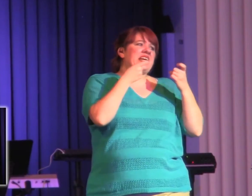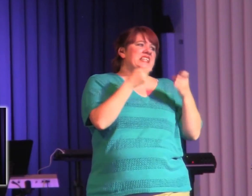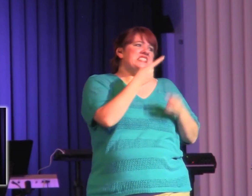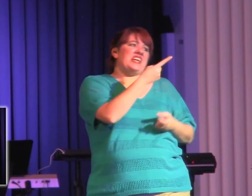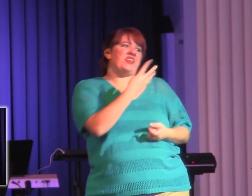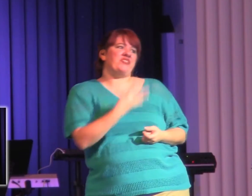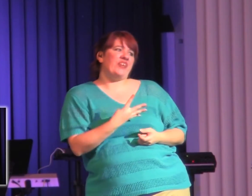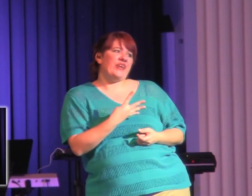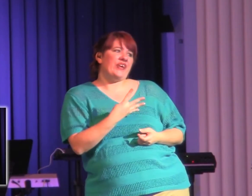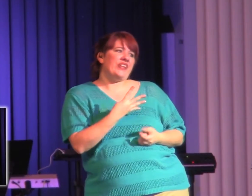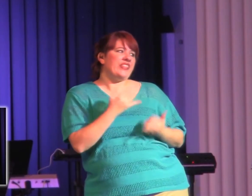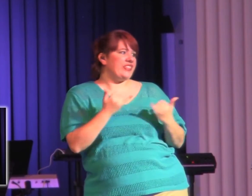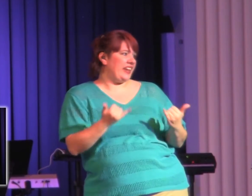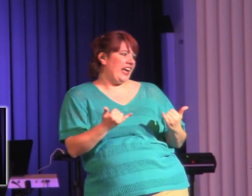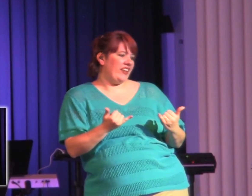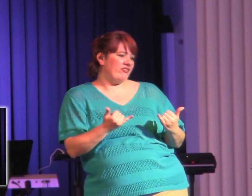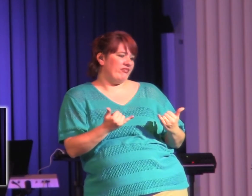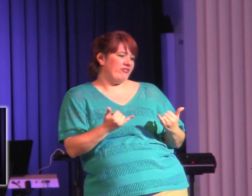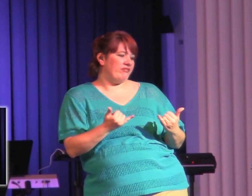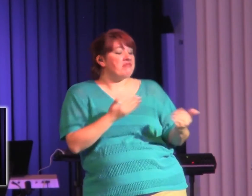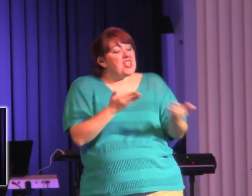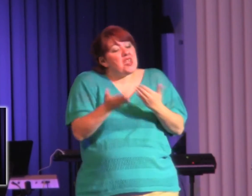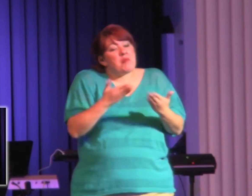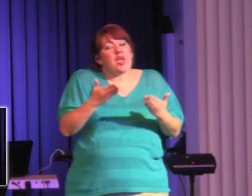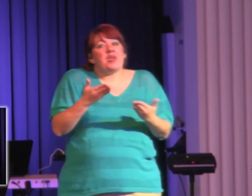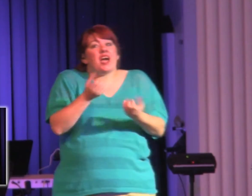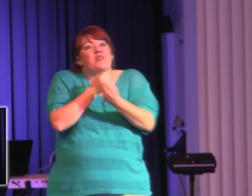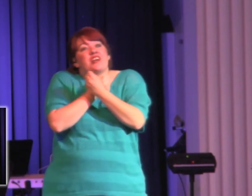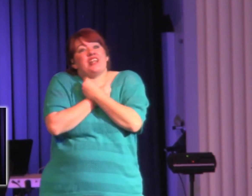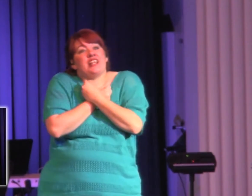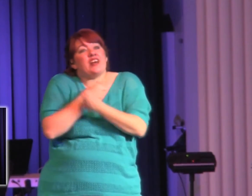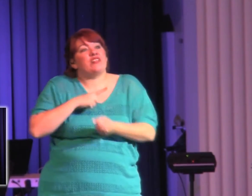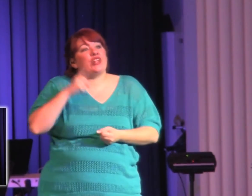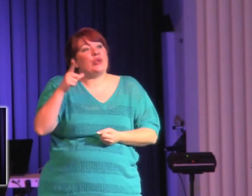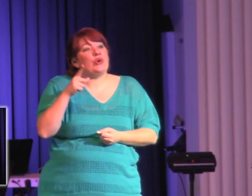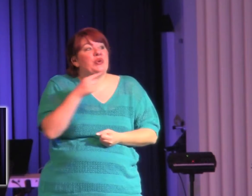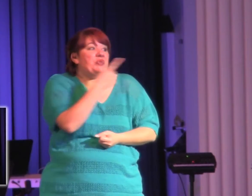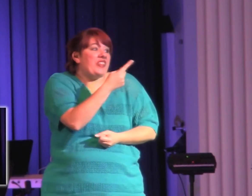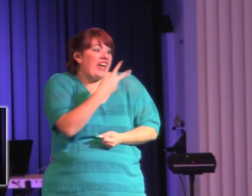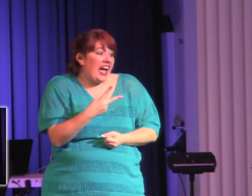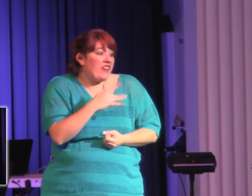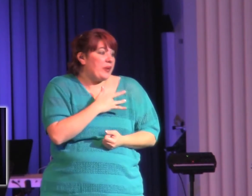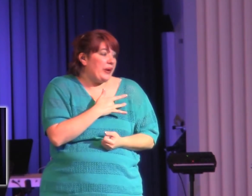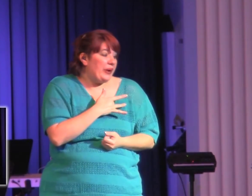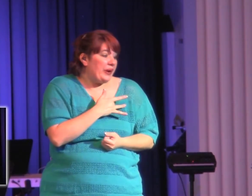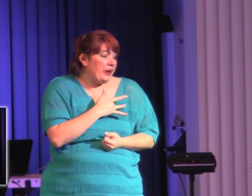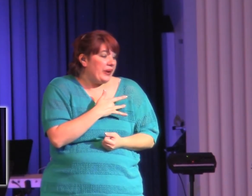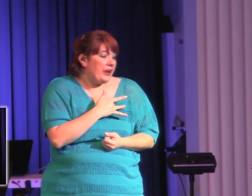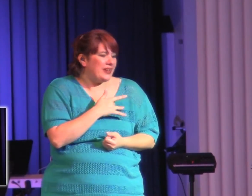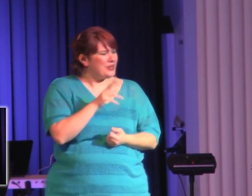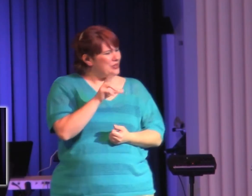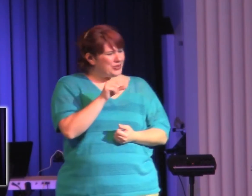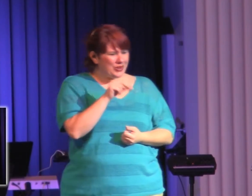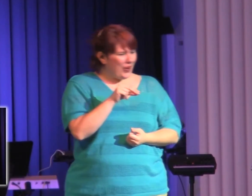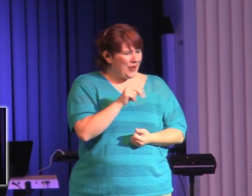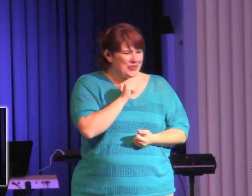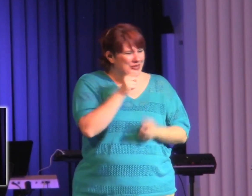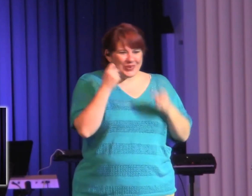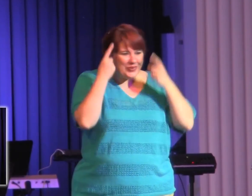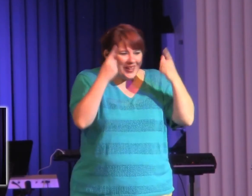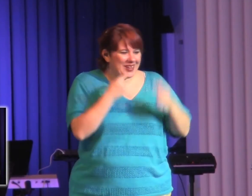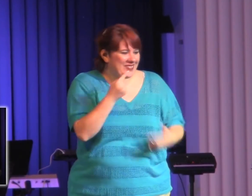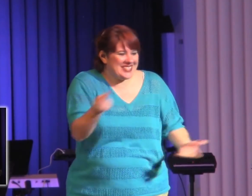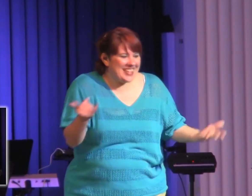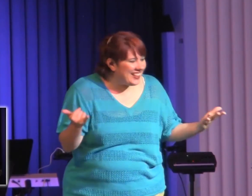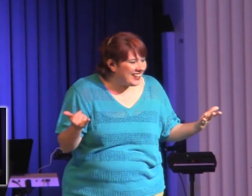I'm going to love the Lord this morning about half-hearted. That's what I'm going do. I'm just going be half-hearted today. You know? I mean, think